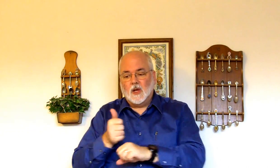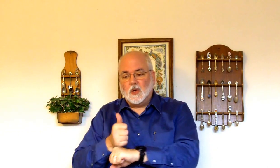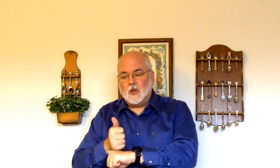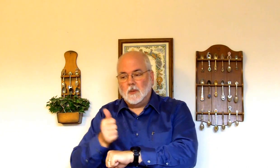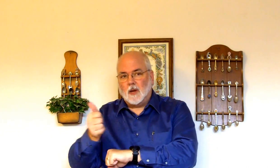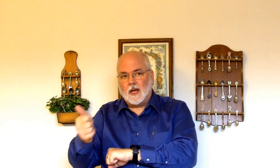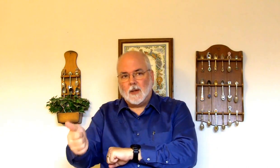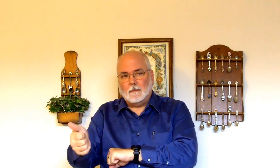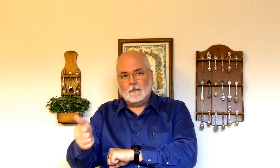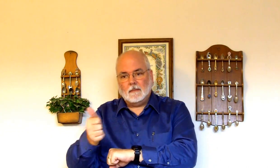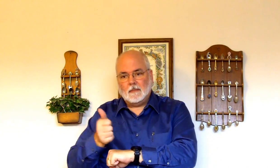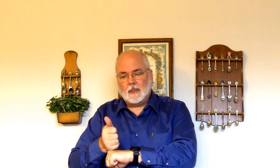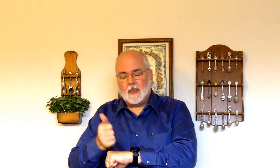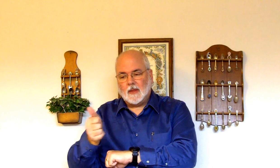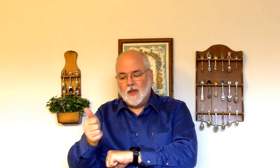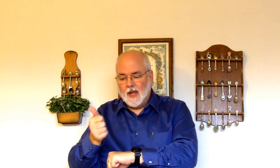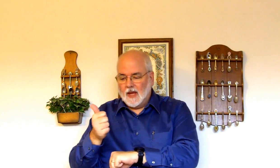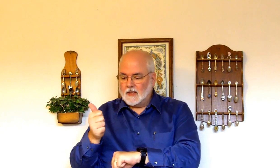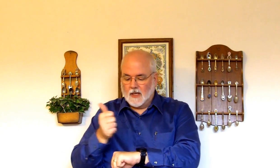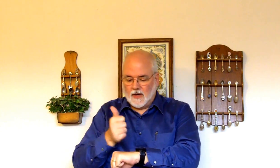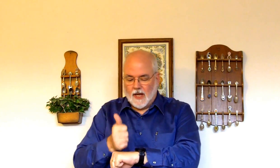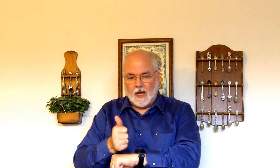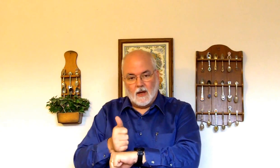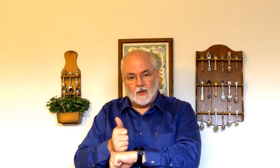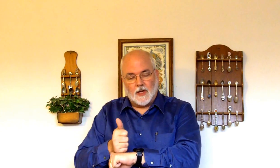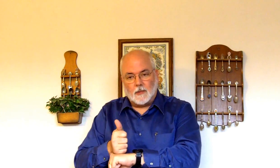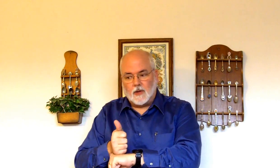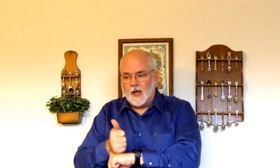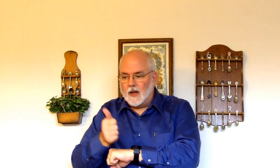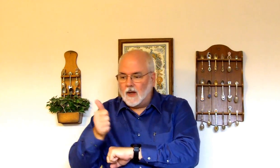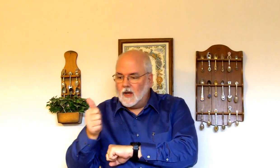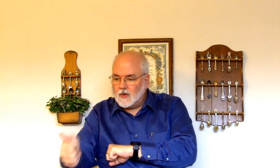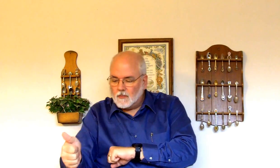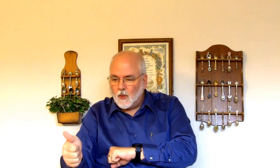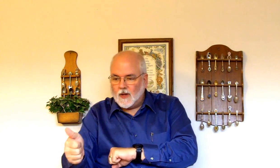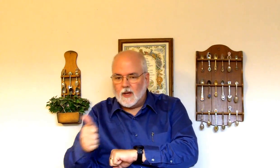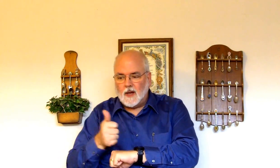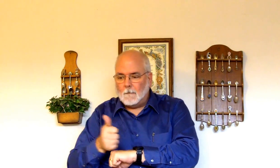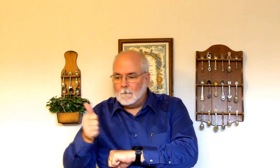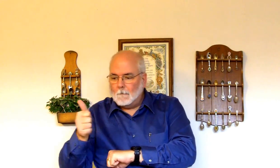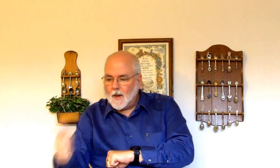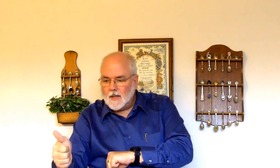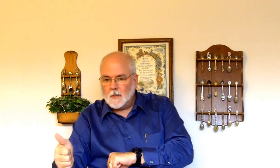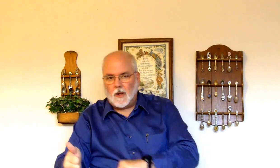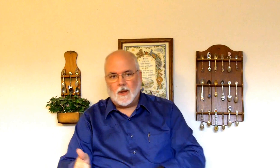To blame. And, it's the letter A on the top of your hand. Pointing at him. He's to blame.